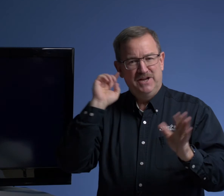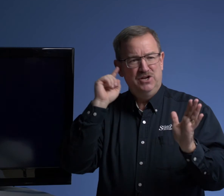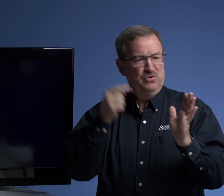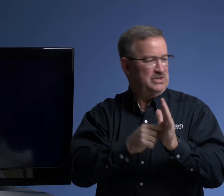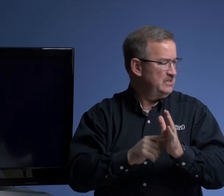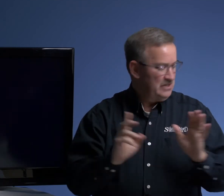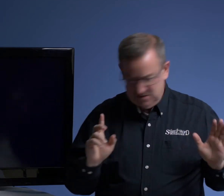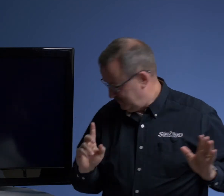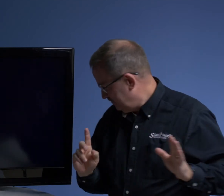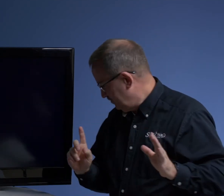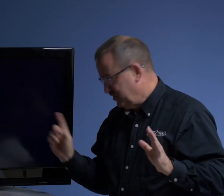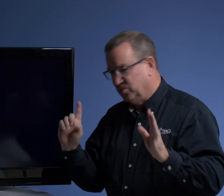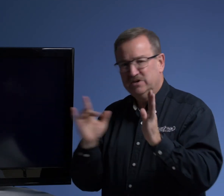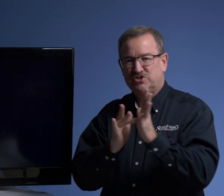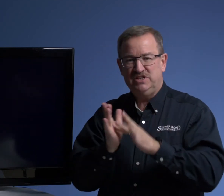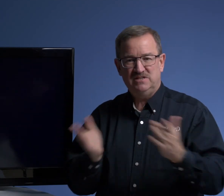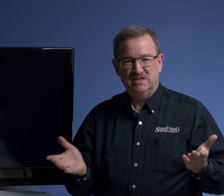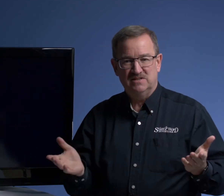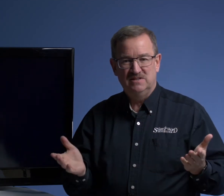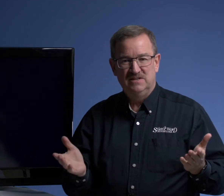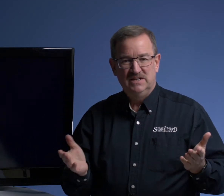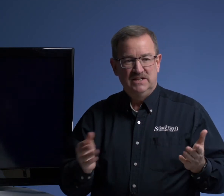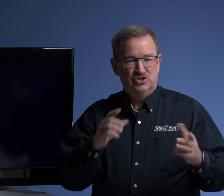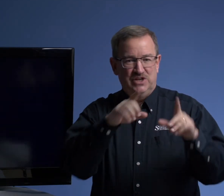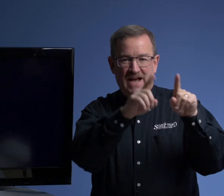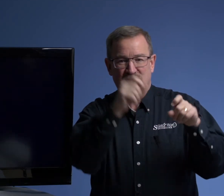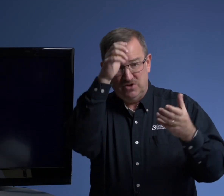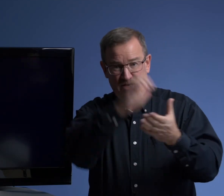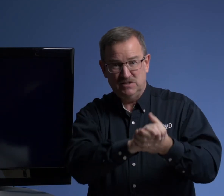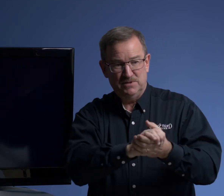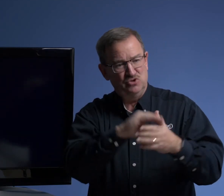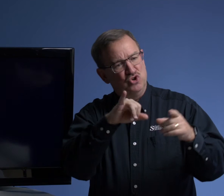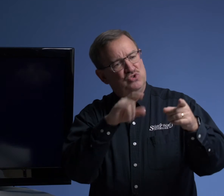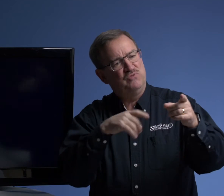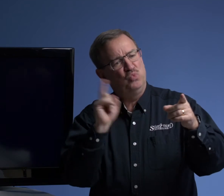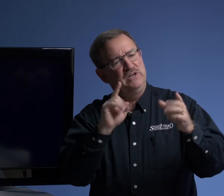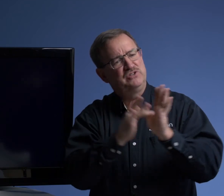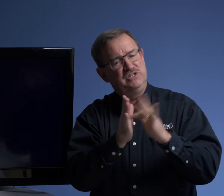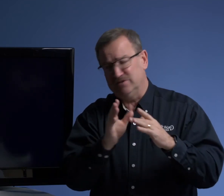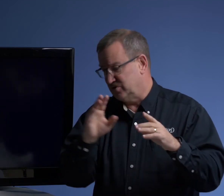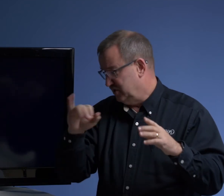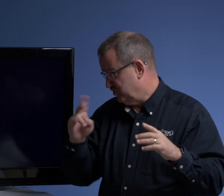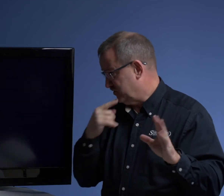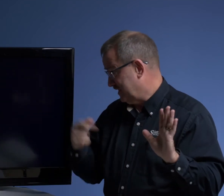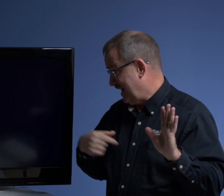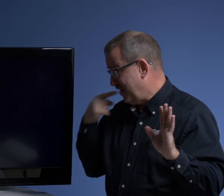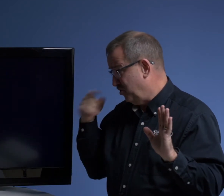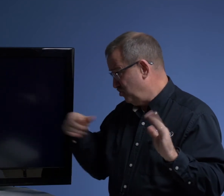noticed, where's Jesus? She asked her husband, Joseph, where is Jesus? Joseph says, I thought you